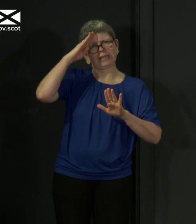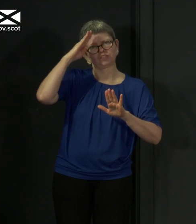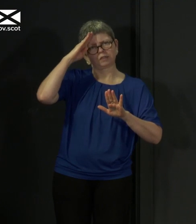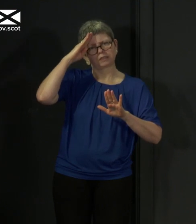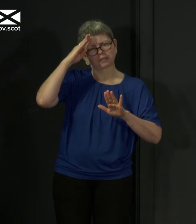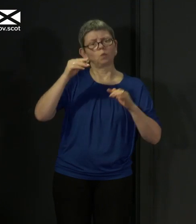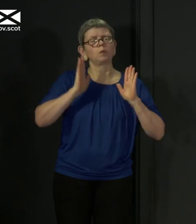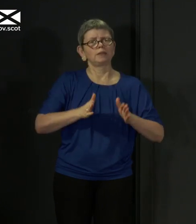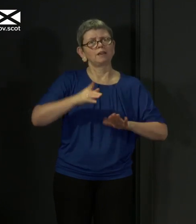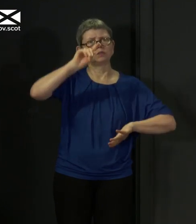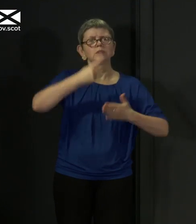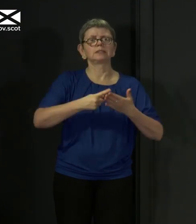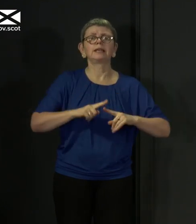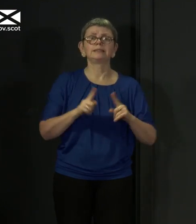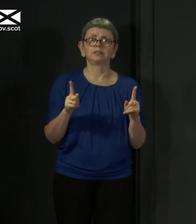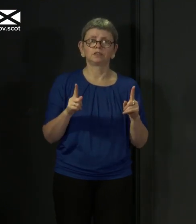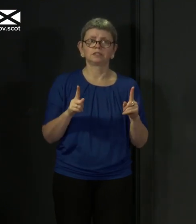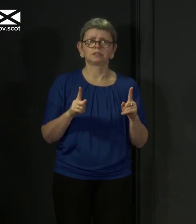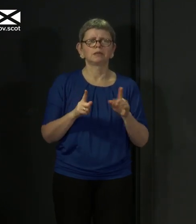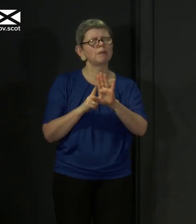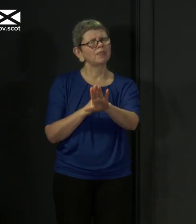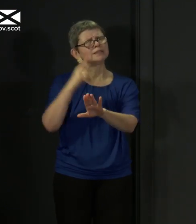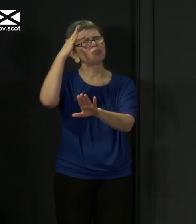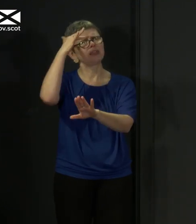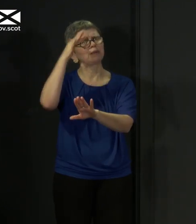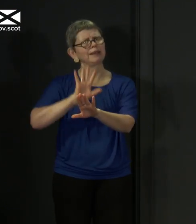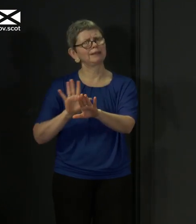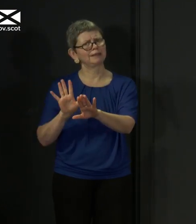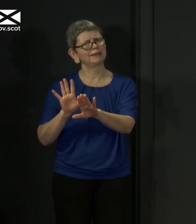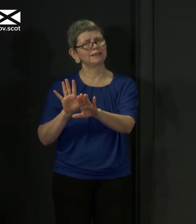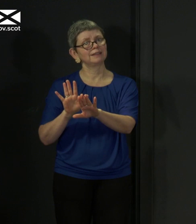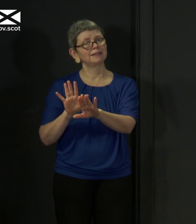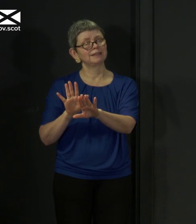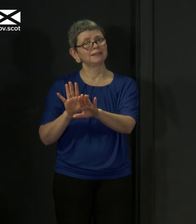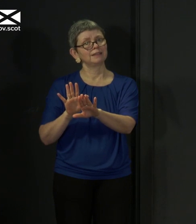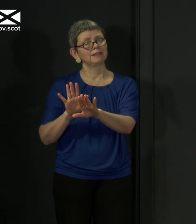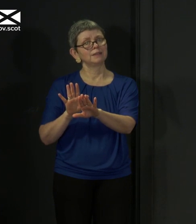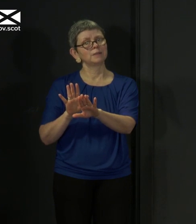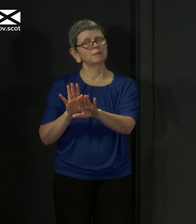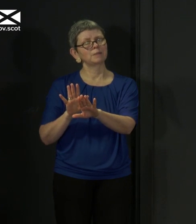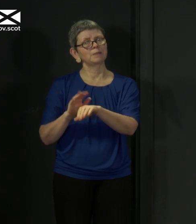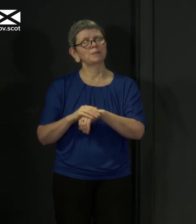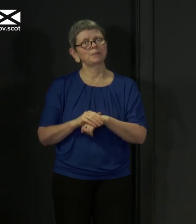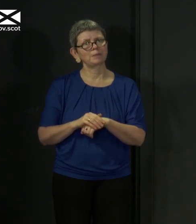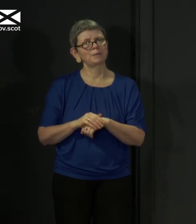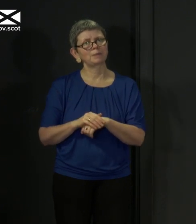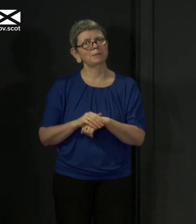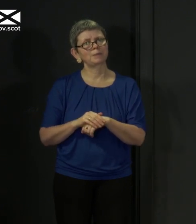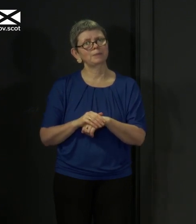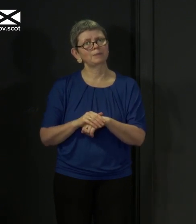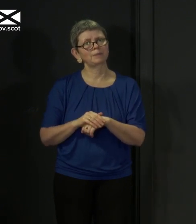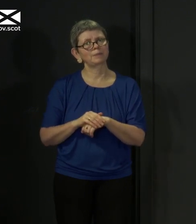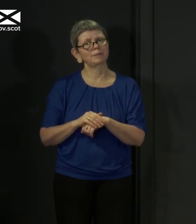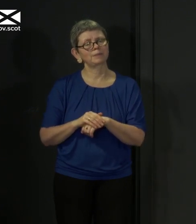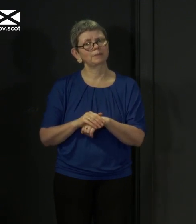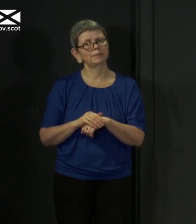doing something different in Scotland. But this is hypothetical at the moment. Let me come back to a kind of on one level in a